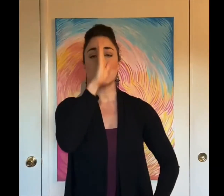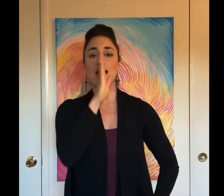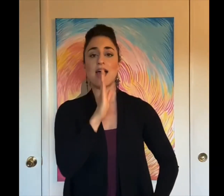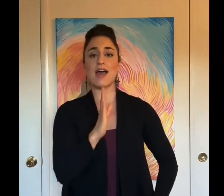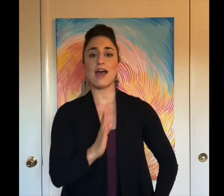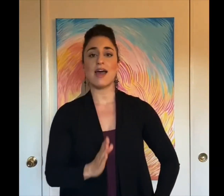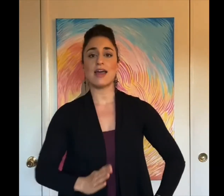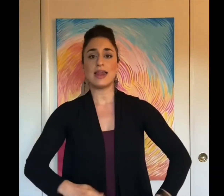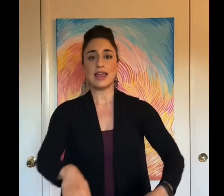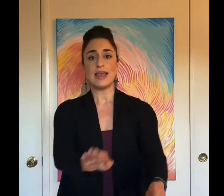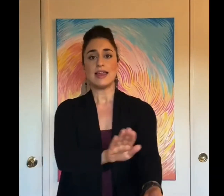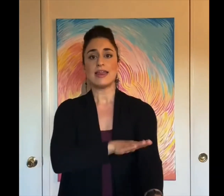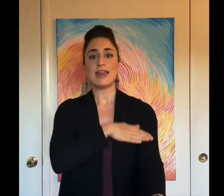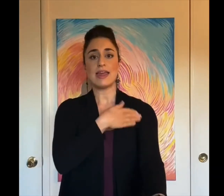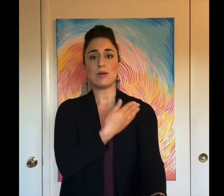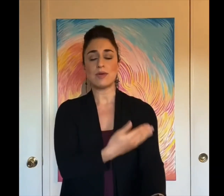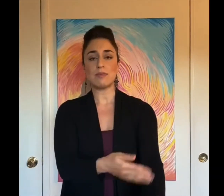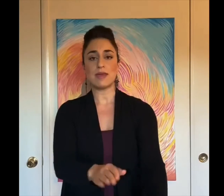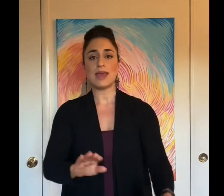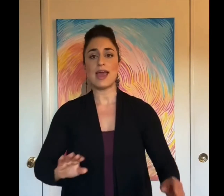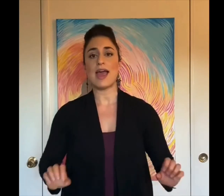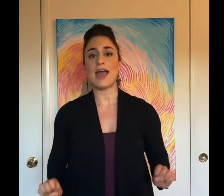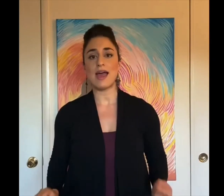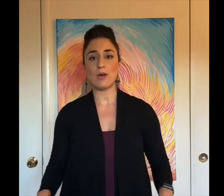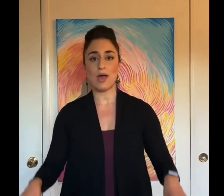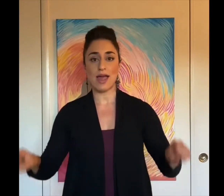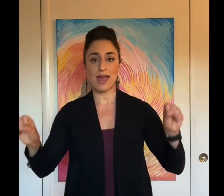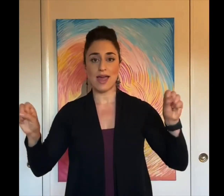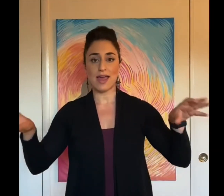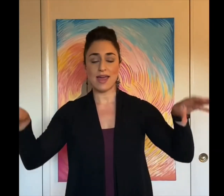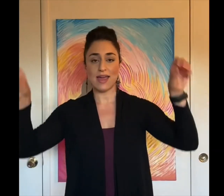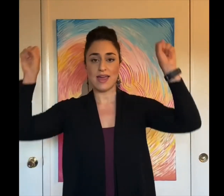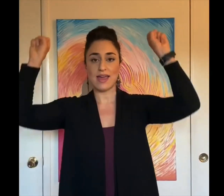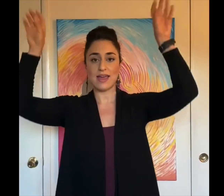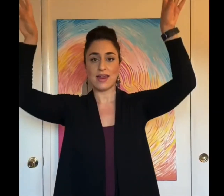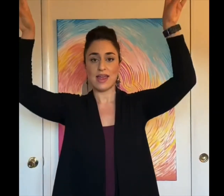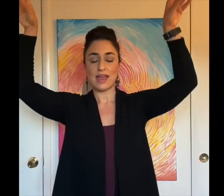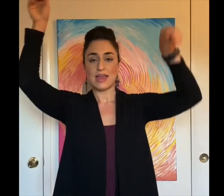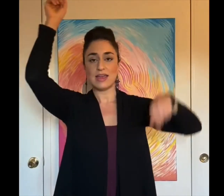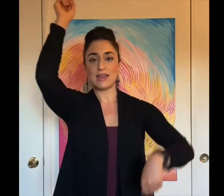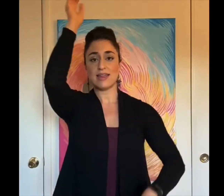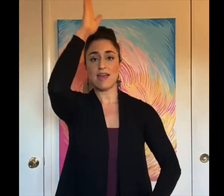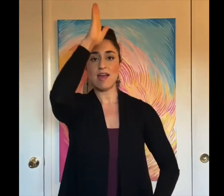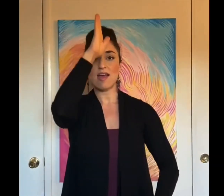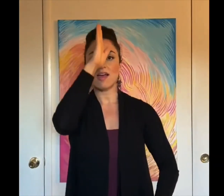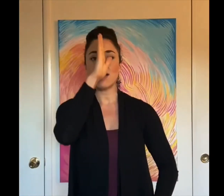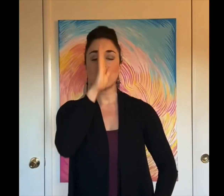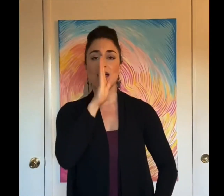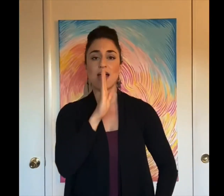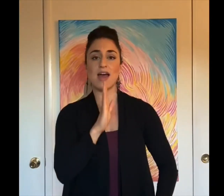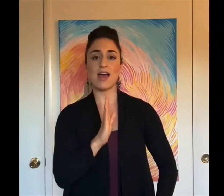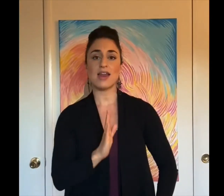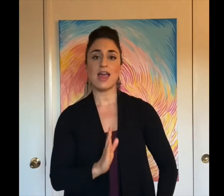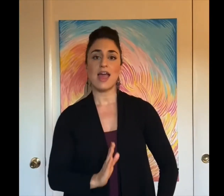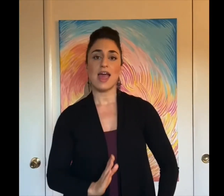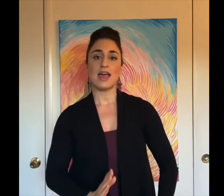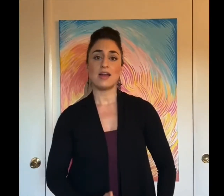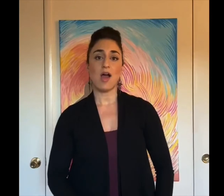God Sing with me How great Is our God And